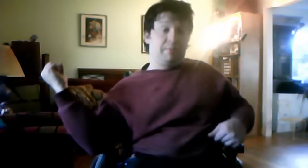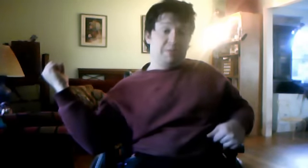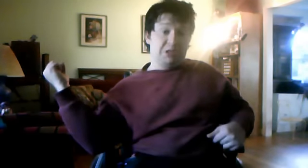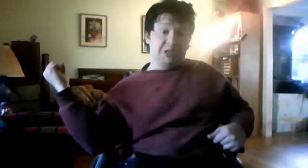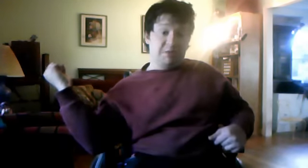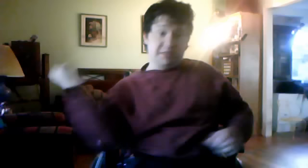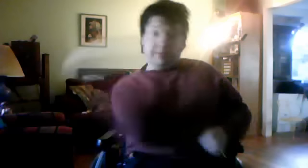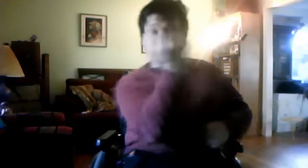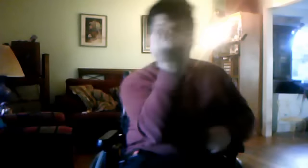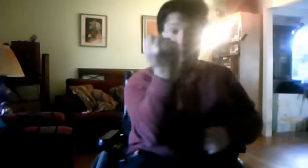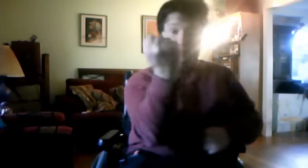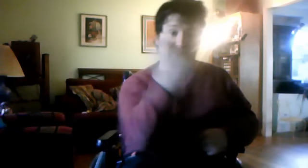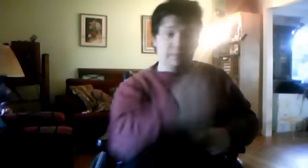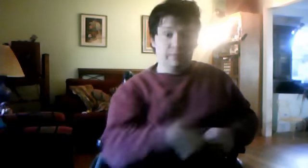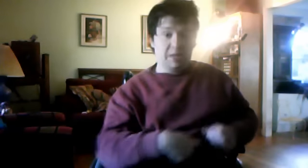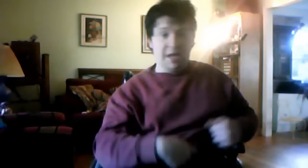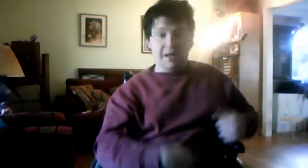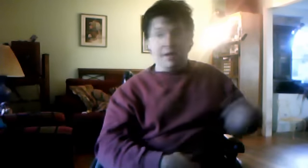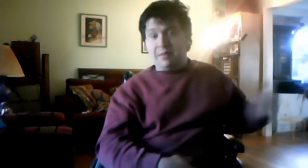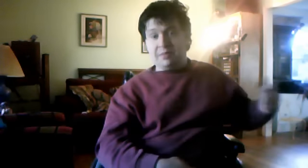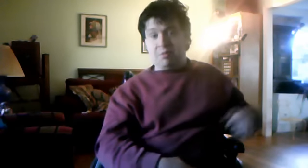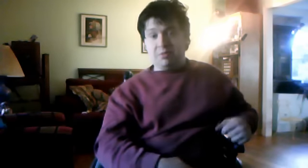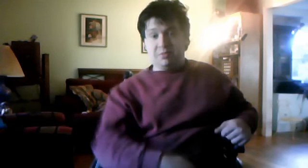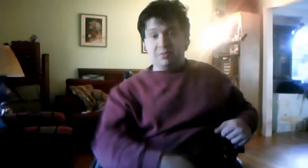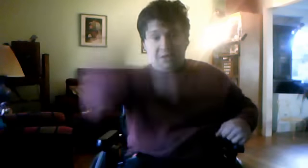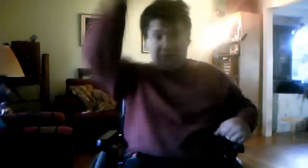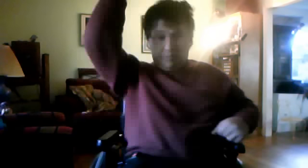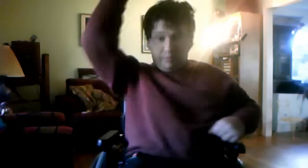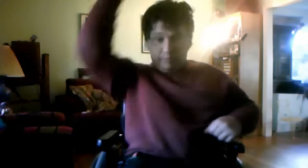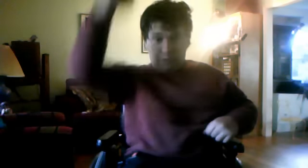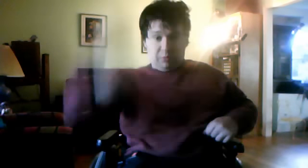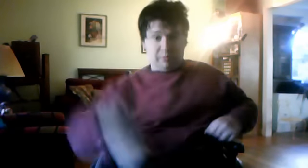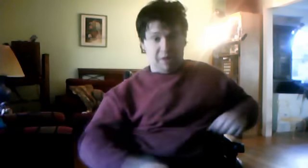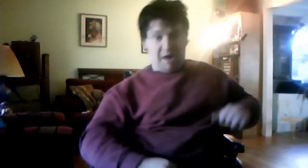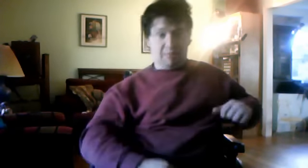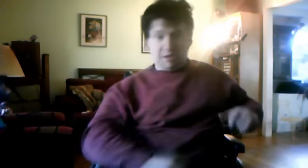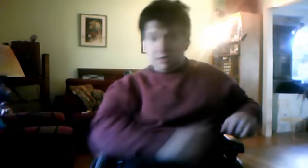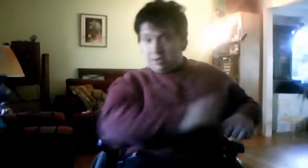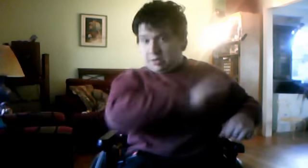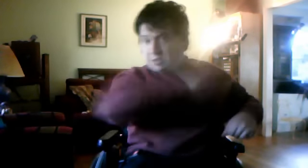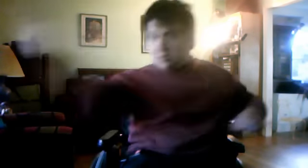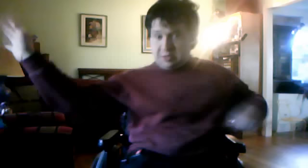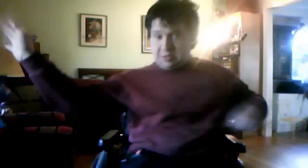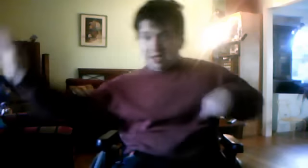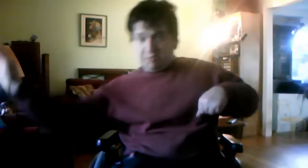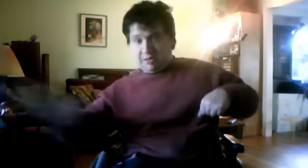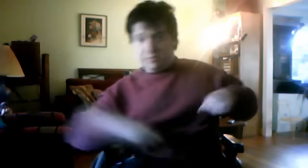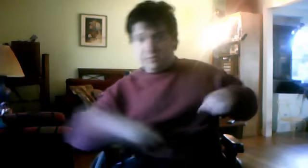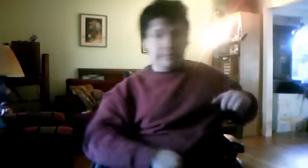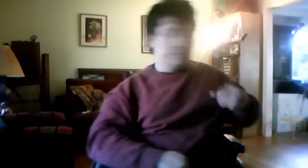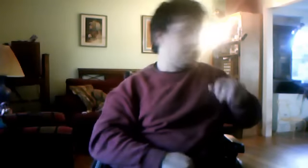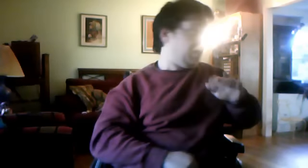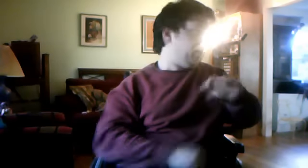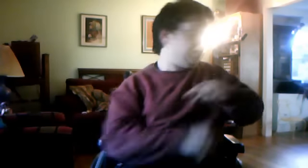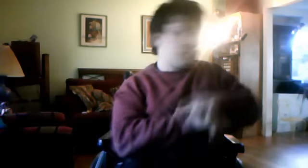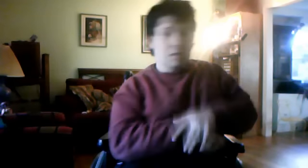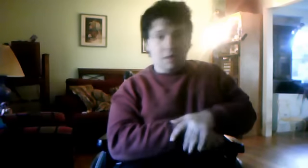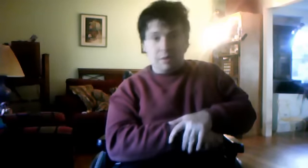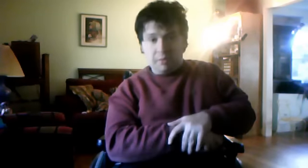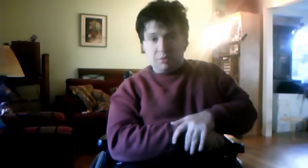punch comes in, boom, okay, you know, boom, I block, I block, okay, but,